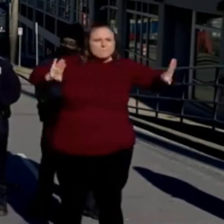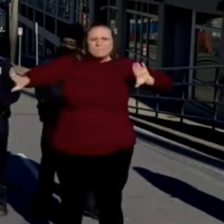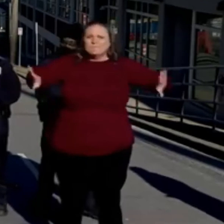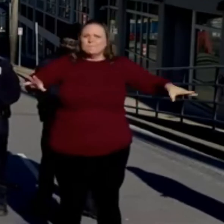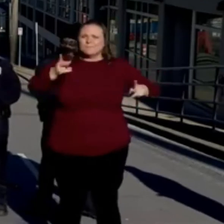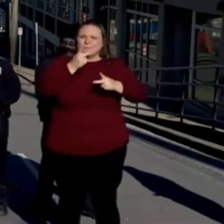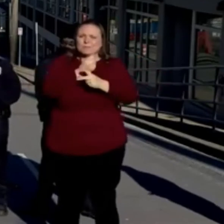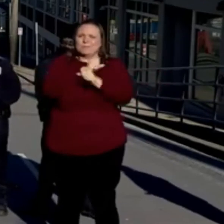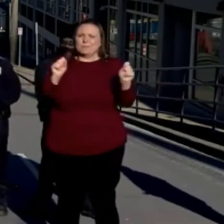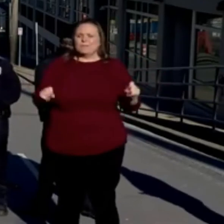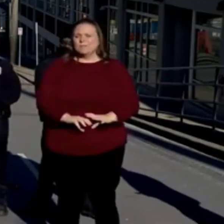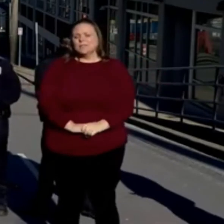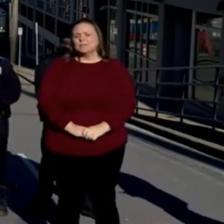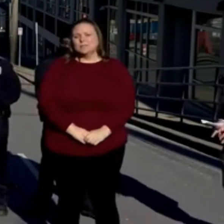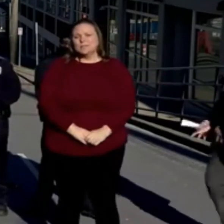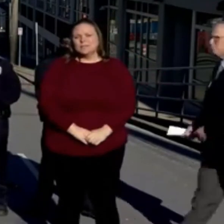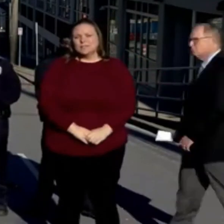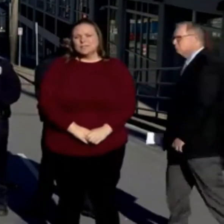So, that's essentially...